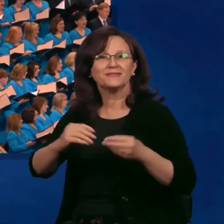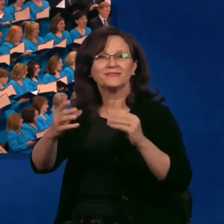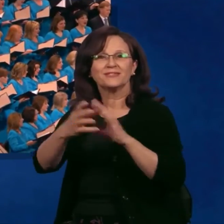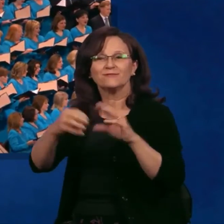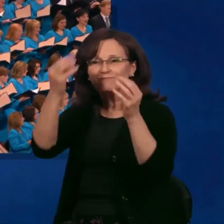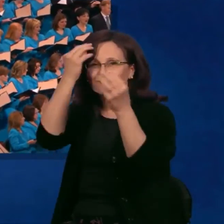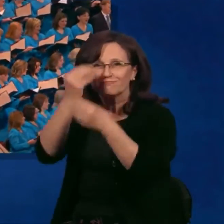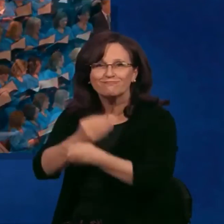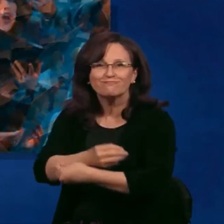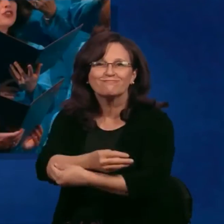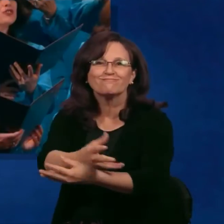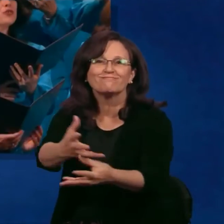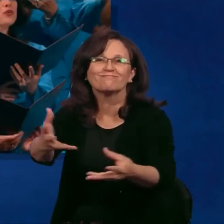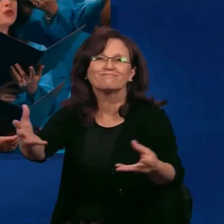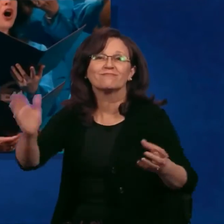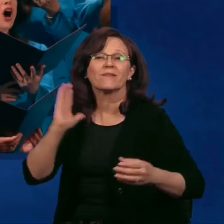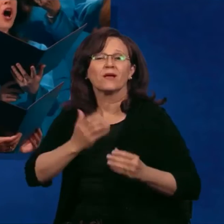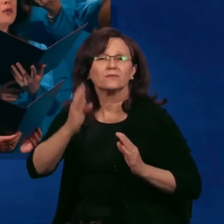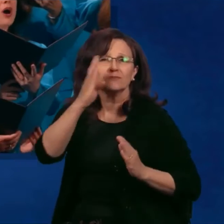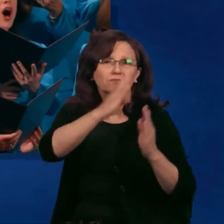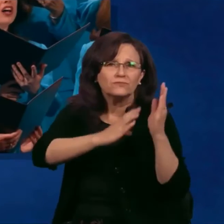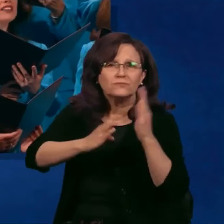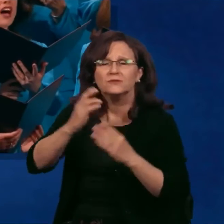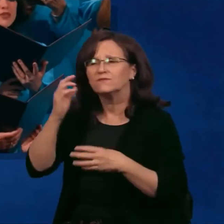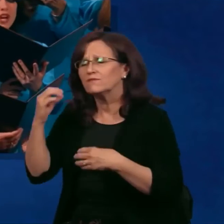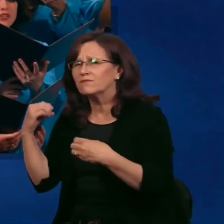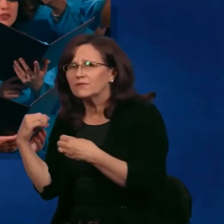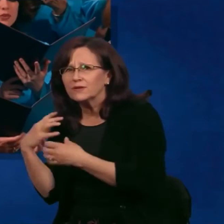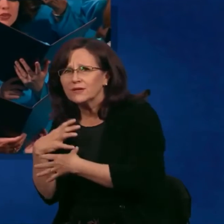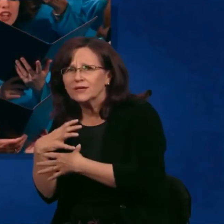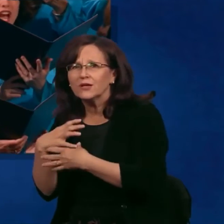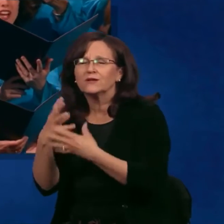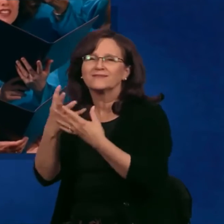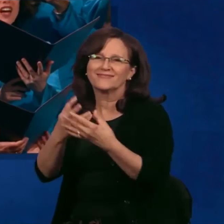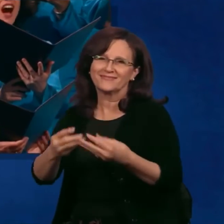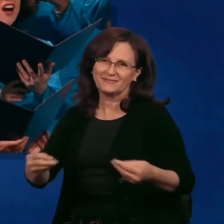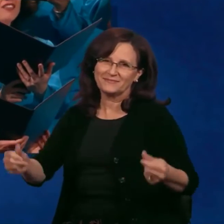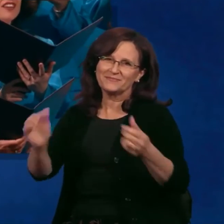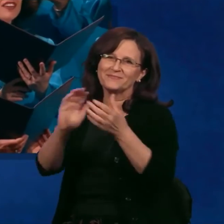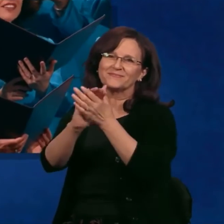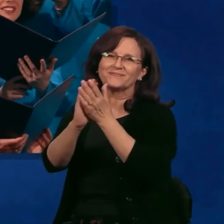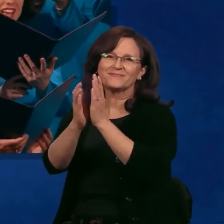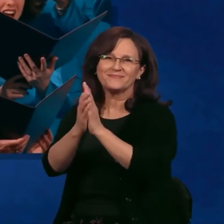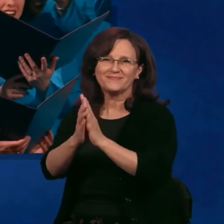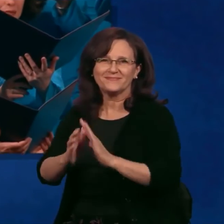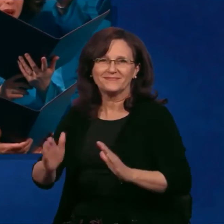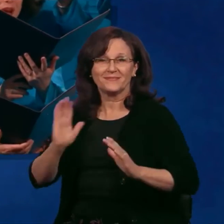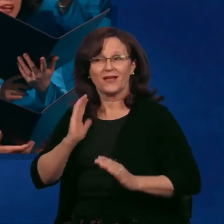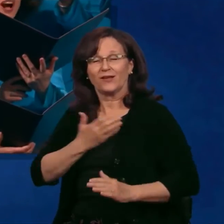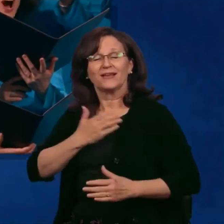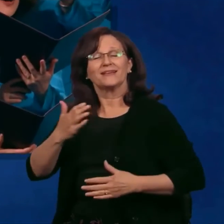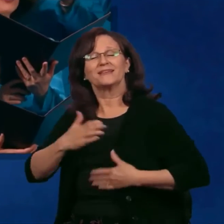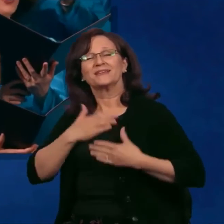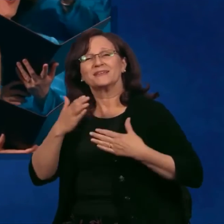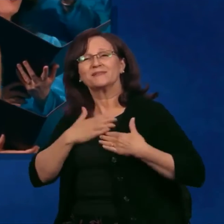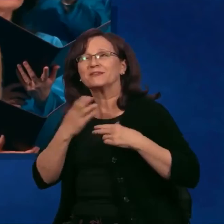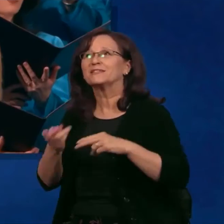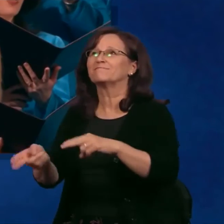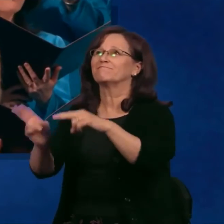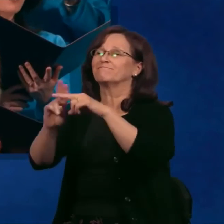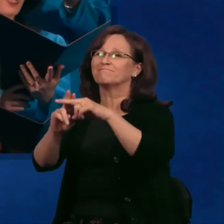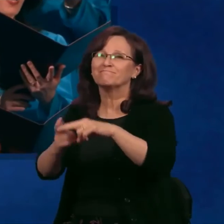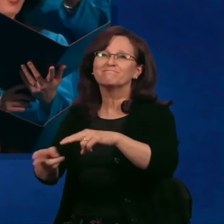sound. To calm our doubts, to chase our fears and make our